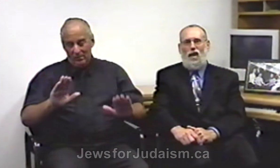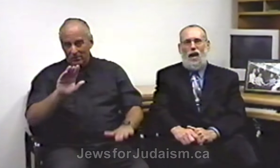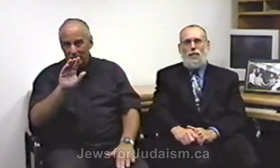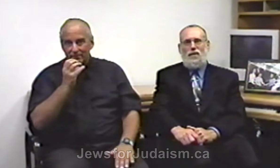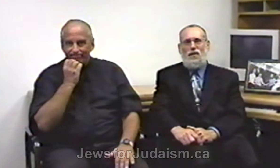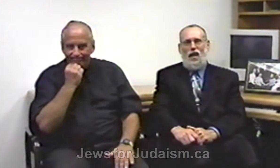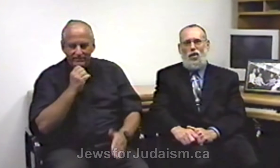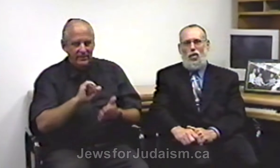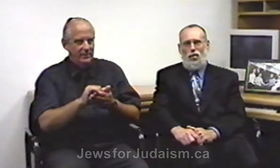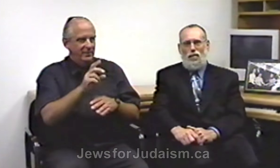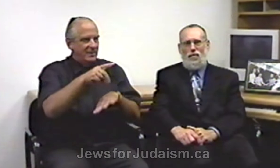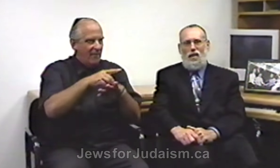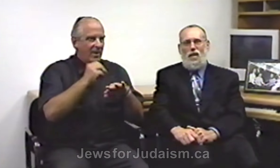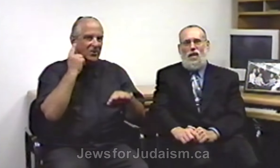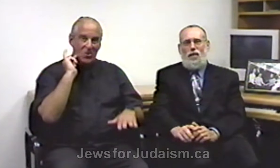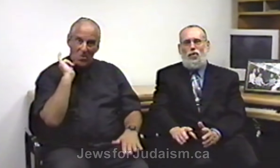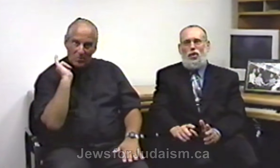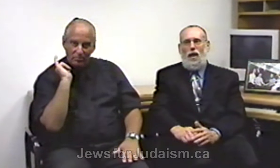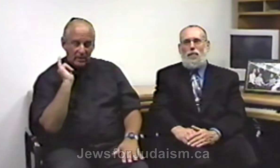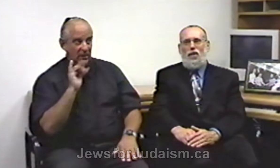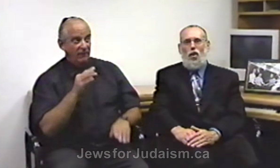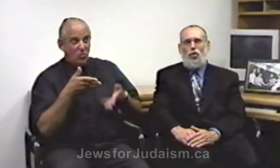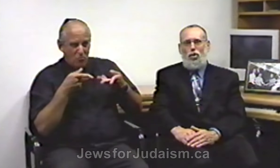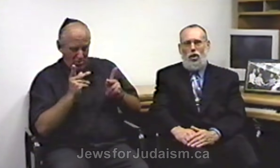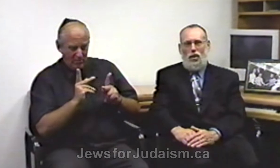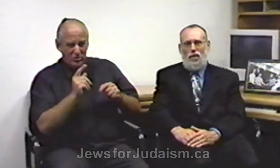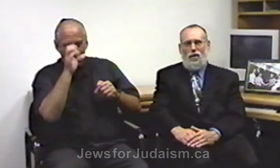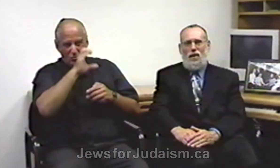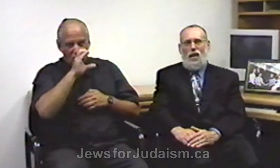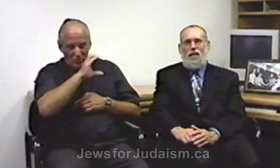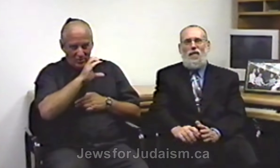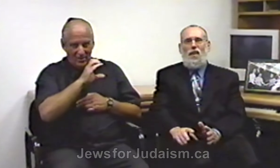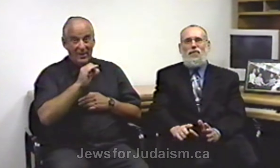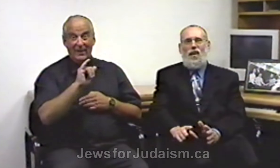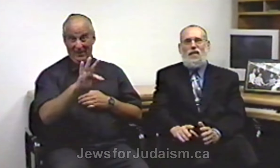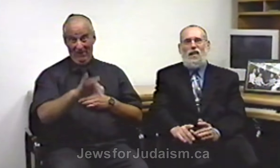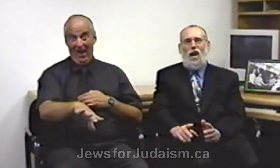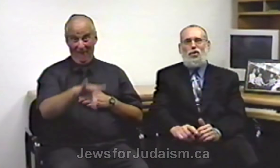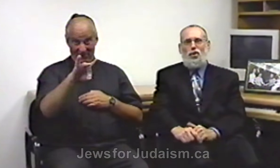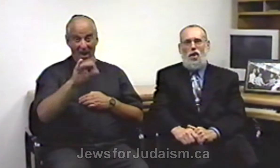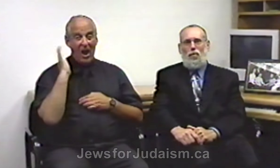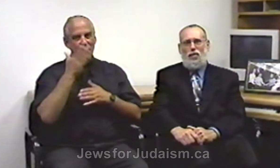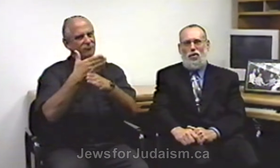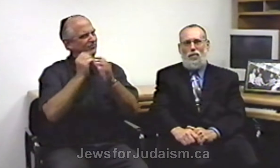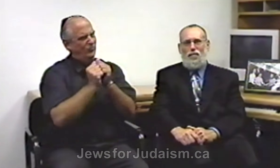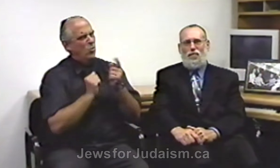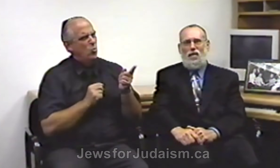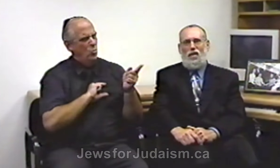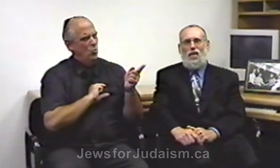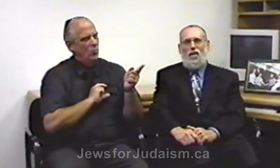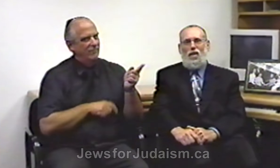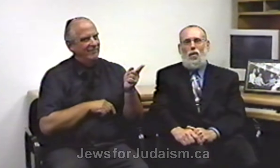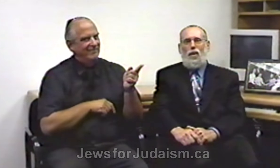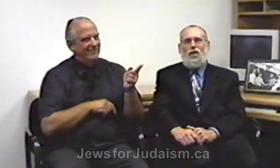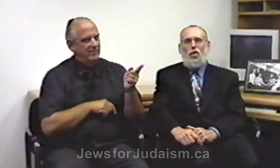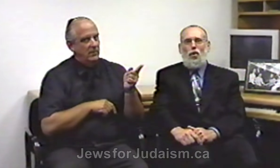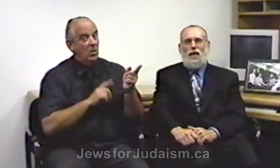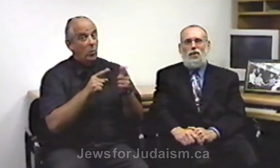diamonds and gold if you'll let me go look if I find it I'll share it with you when he told that